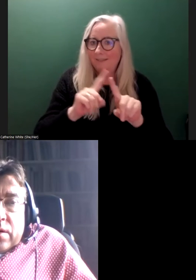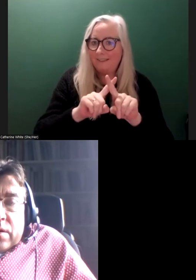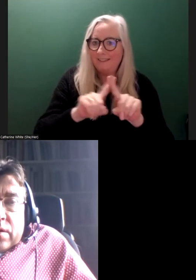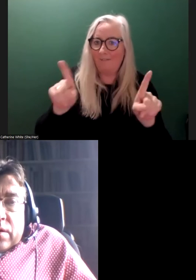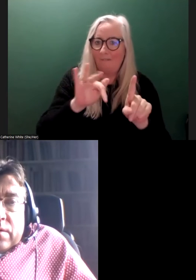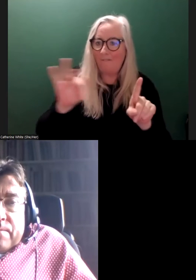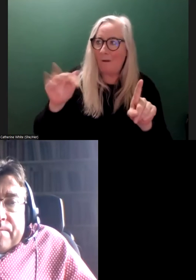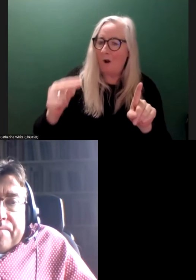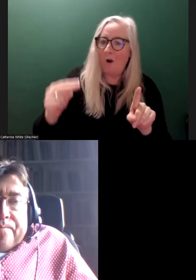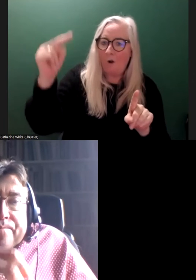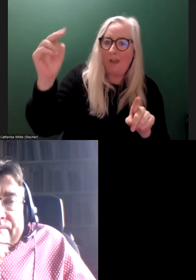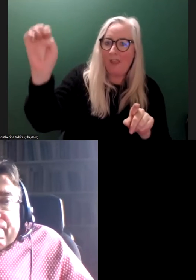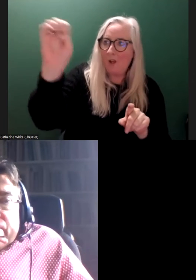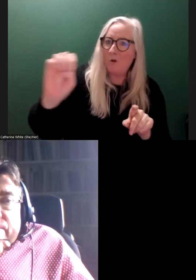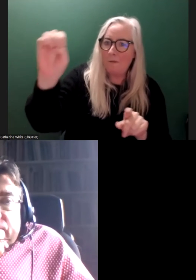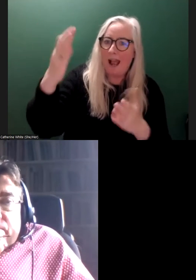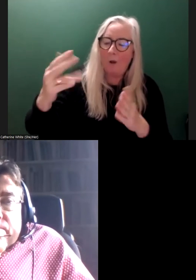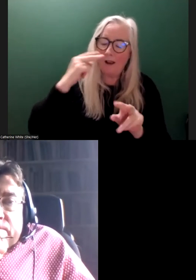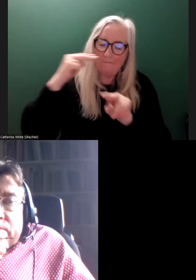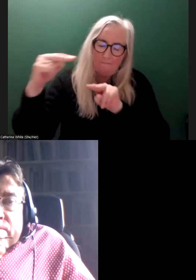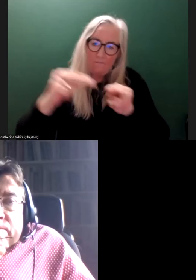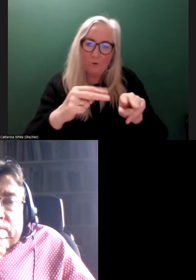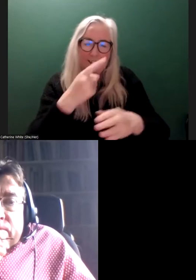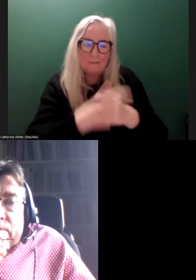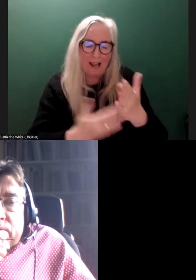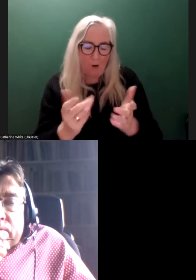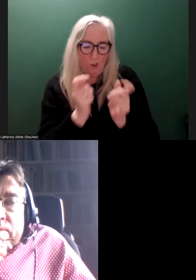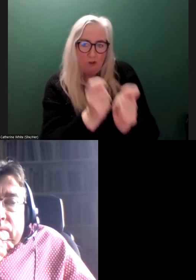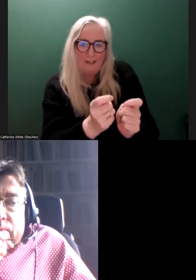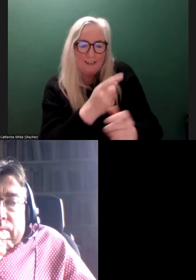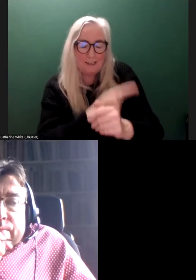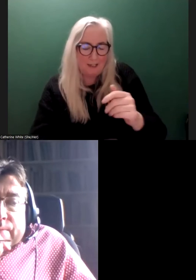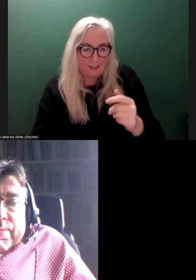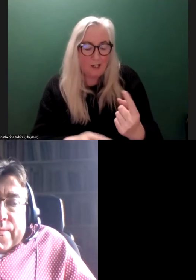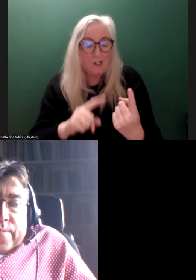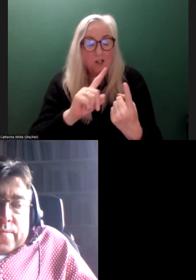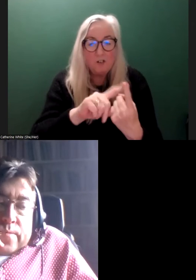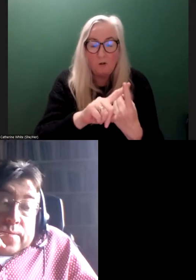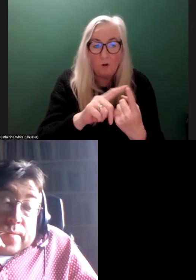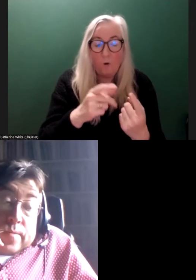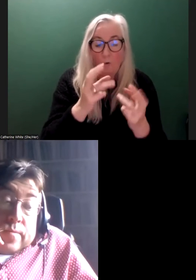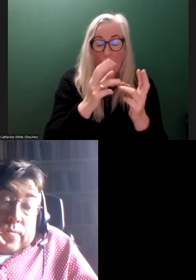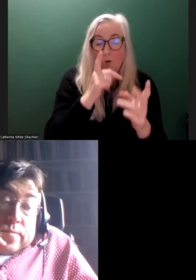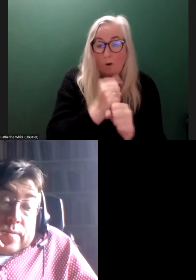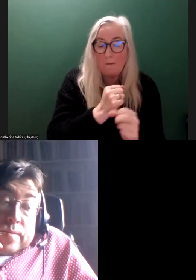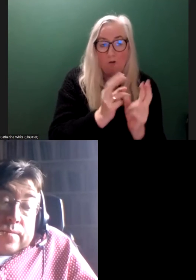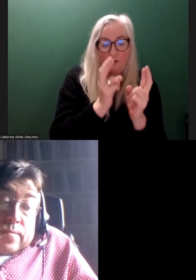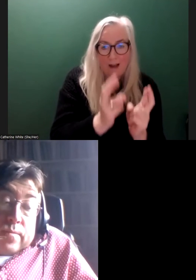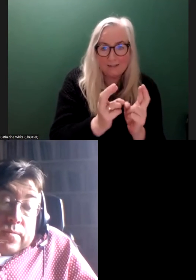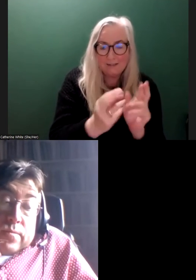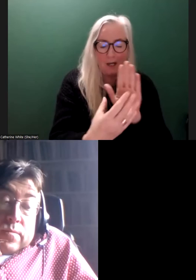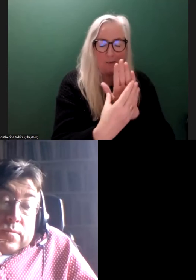Europe and how we view disability and how disability is treated. In one hand, we're talking about rights and models,